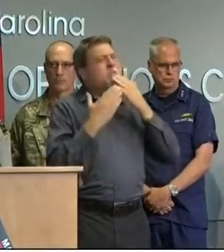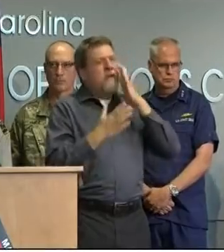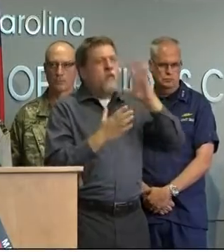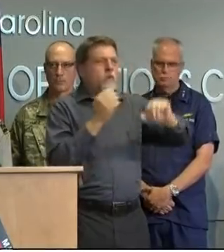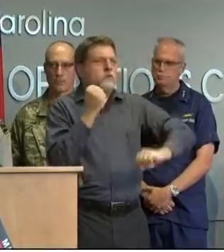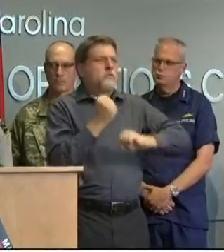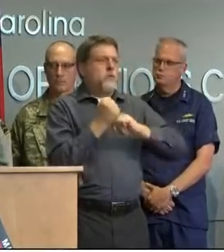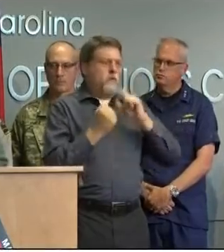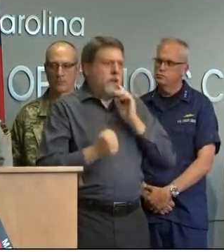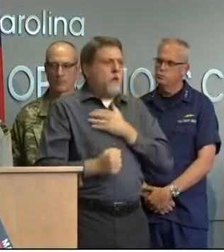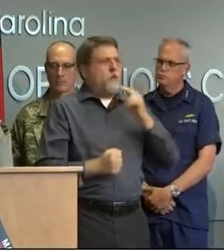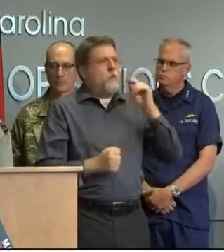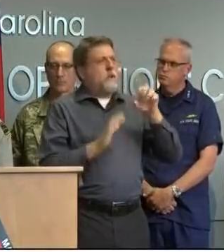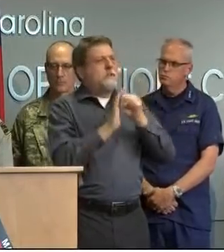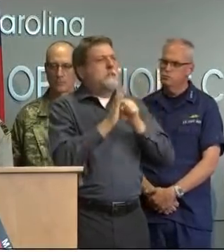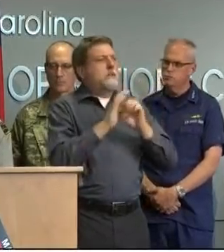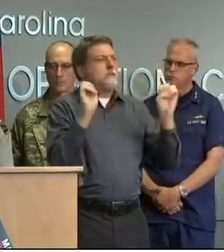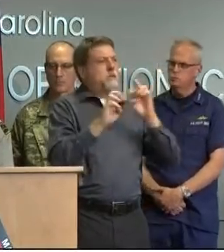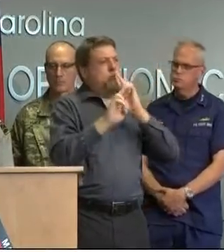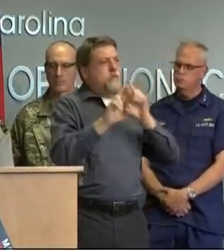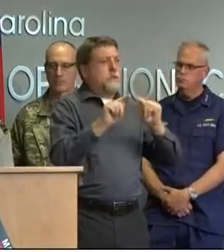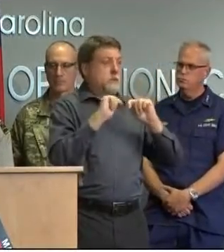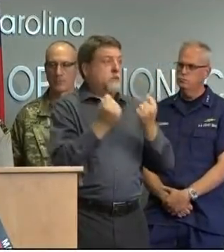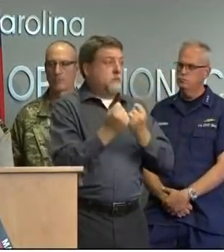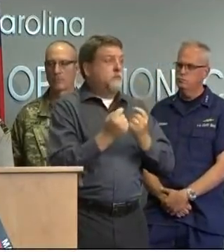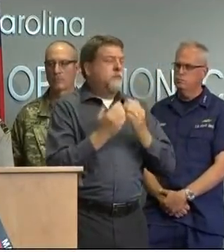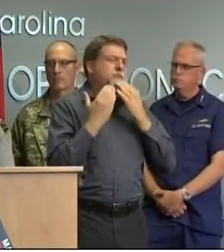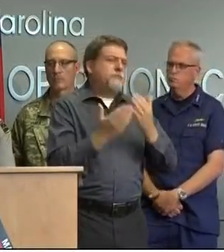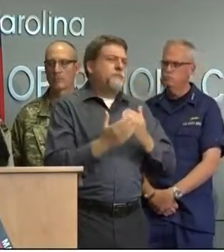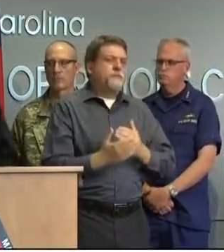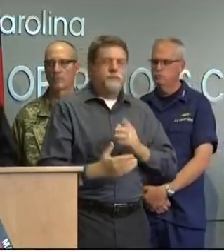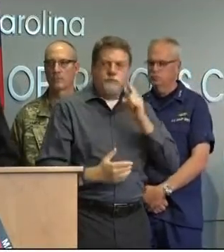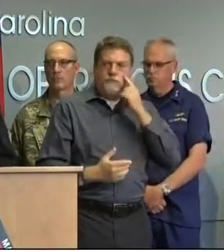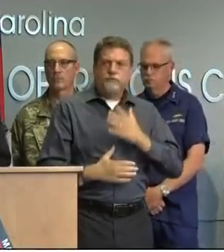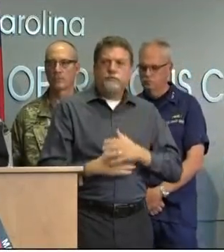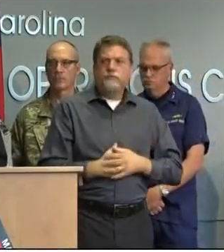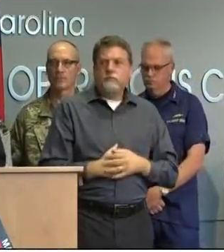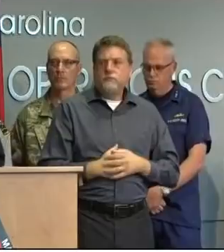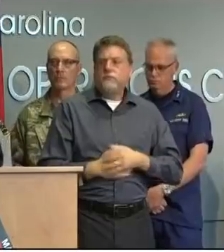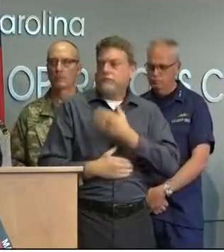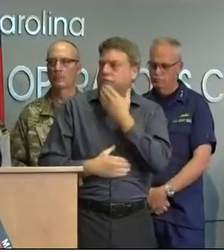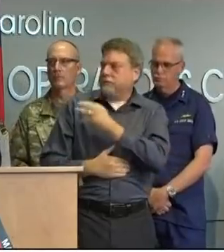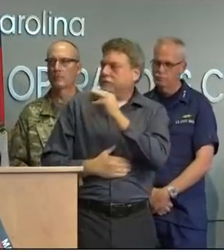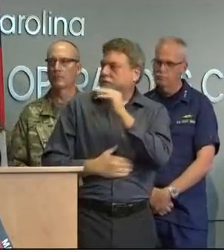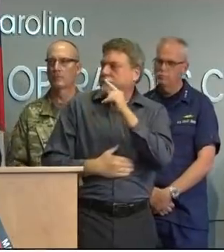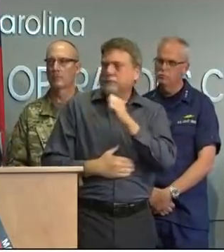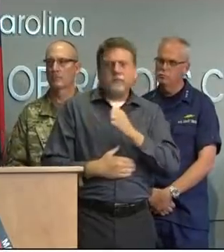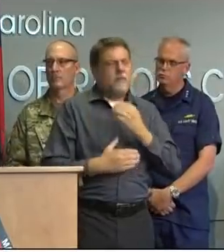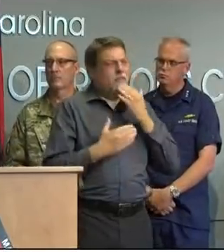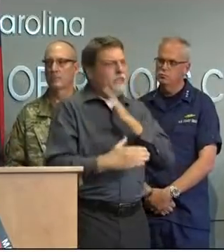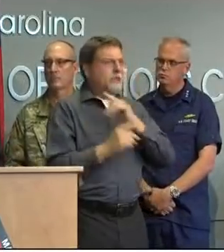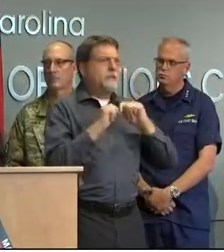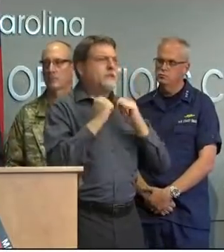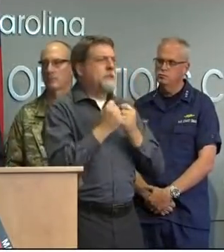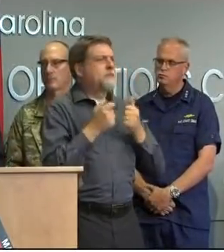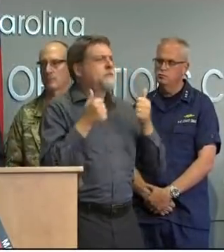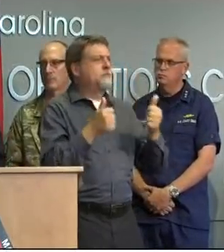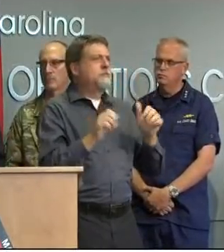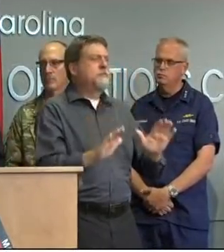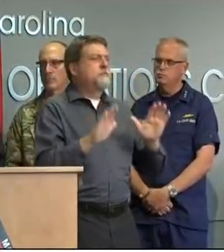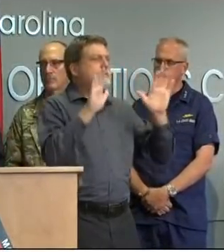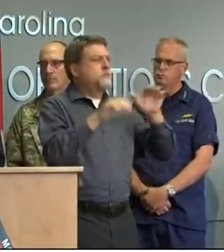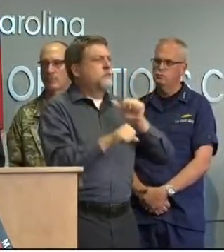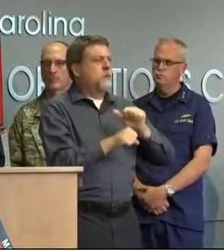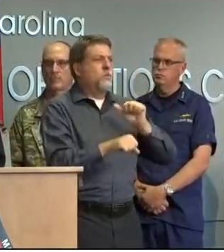emergency response team thank you governor thank you mike and thanks to the team at the emergency operations center that are